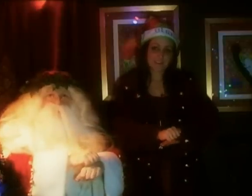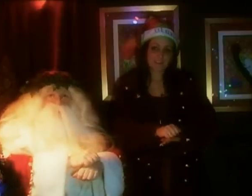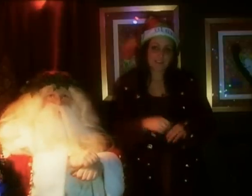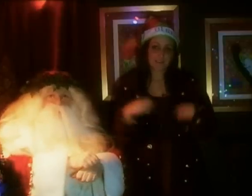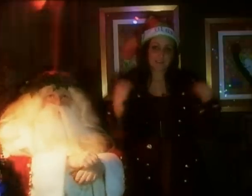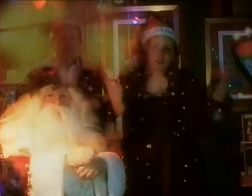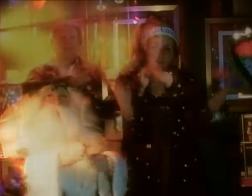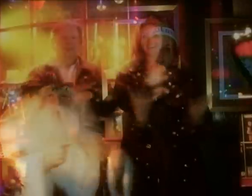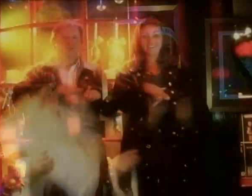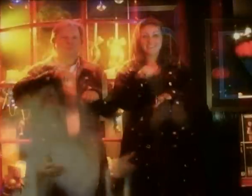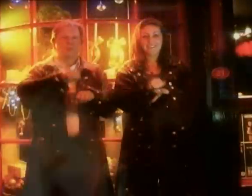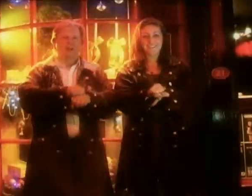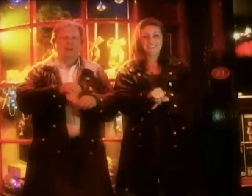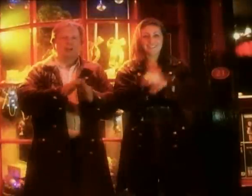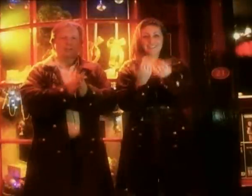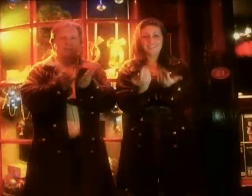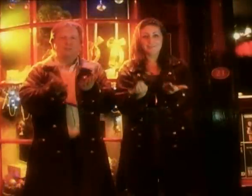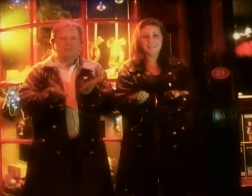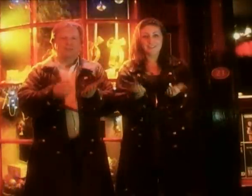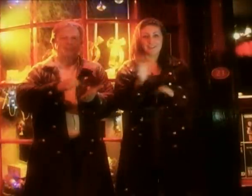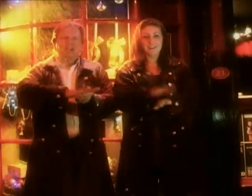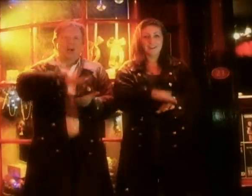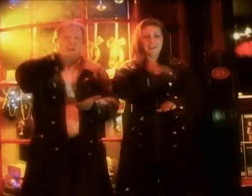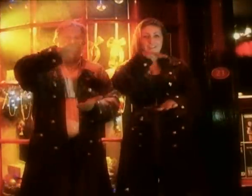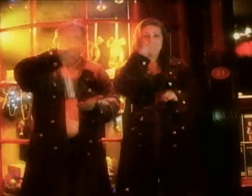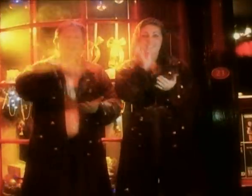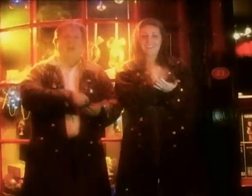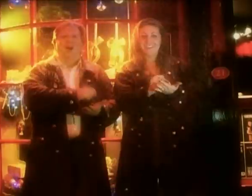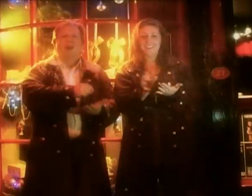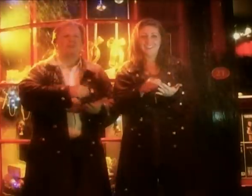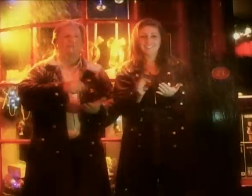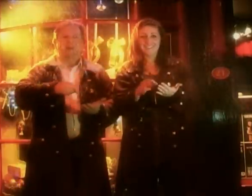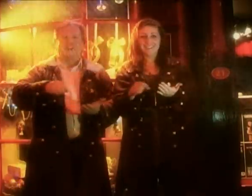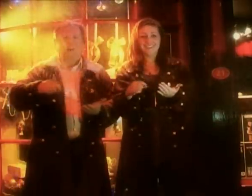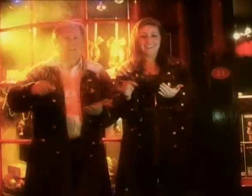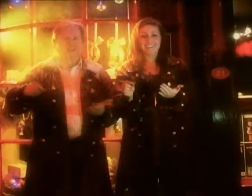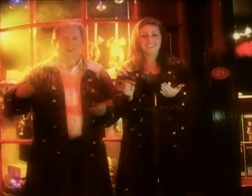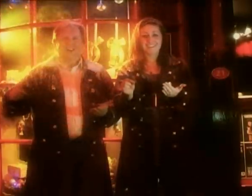With every Christmas card I write